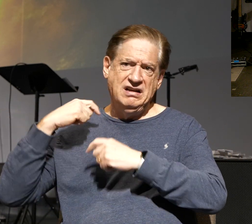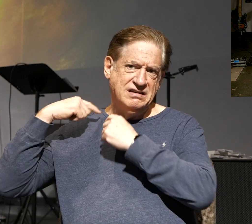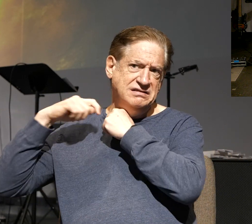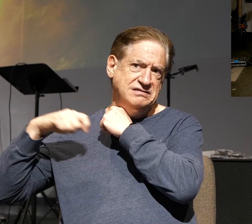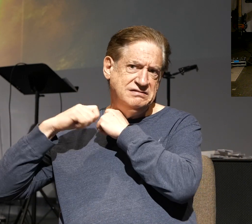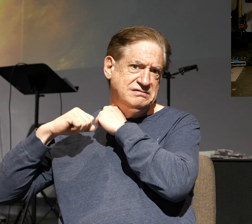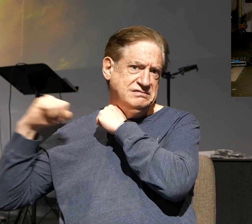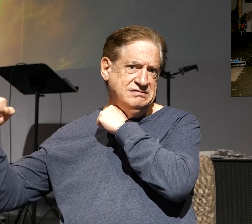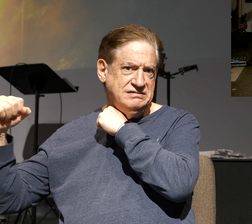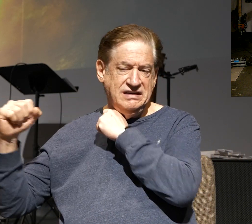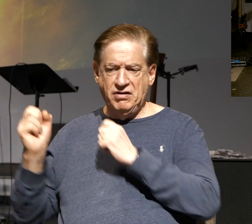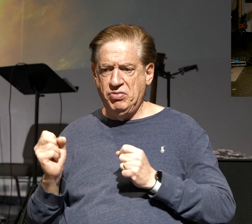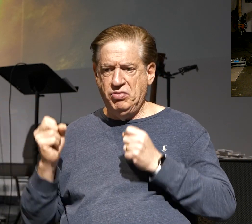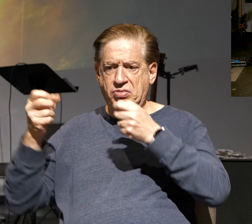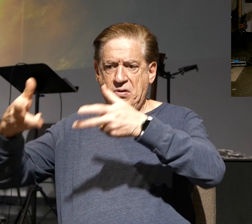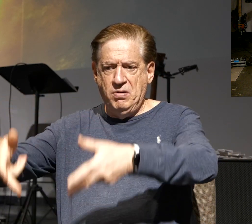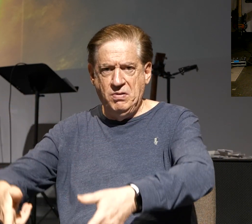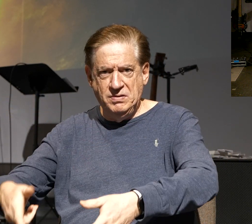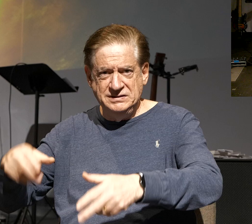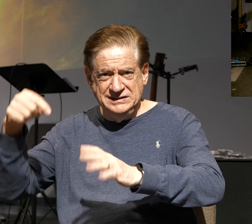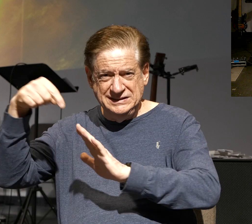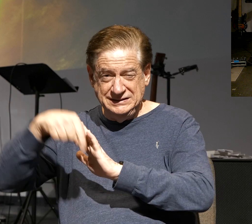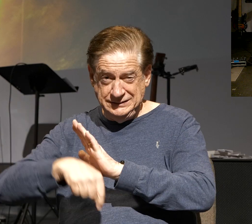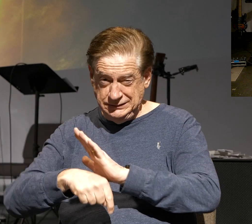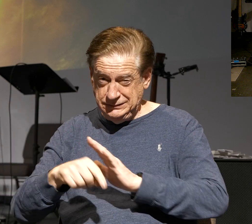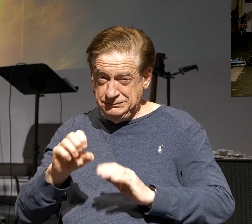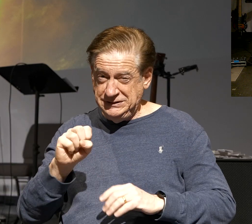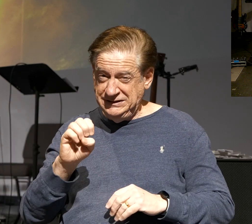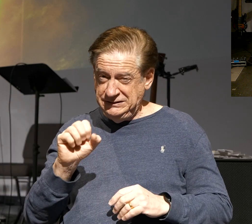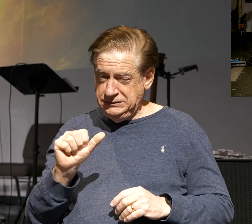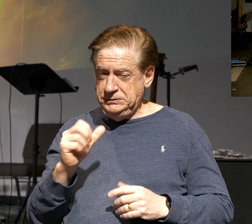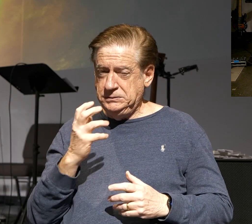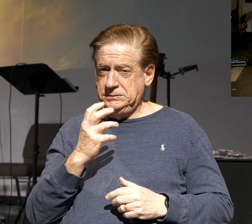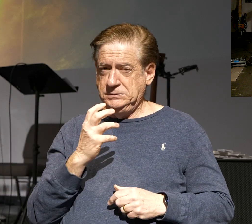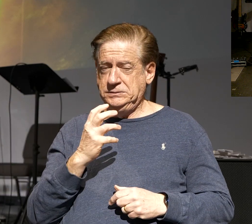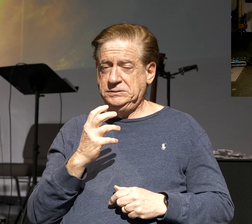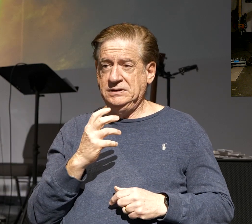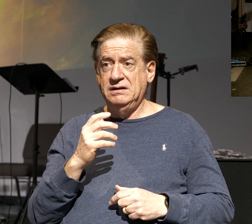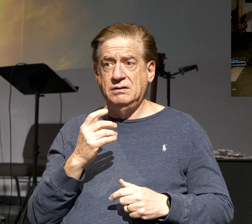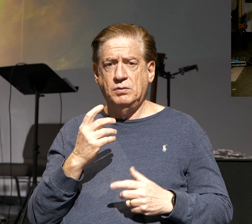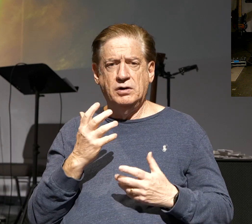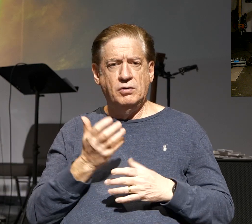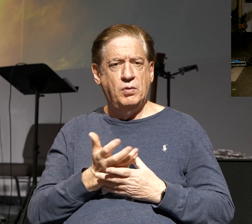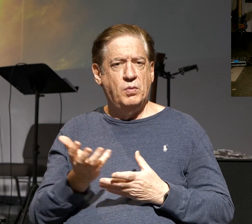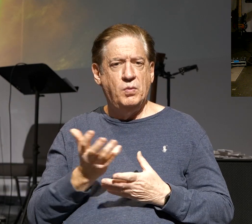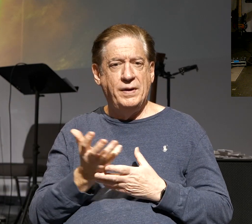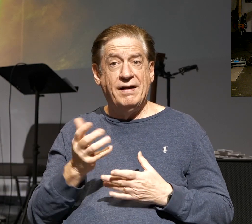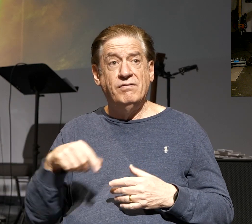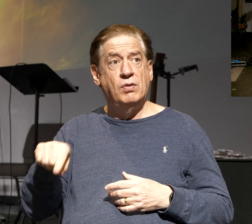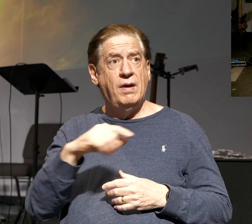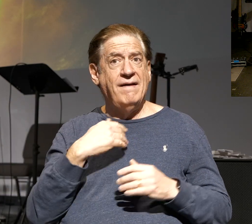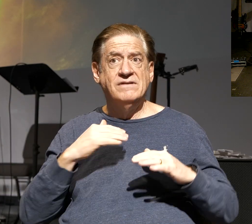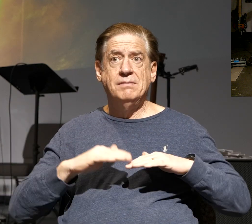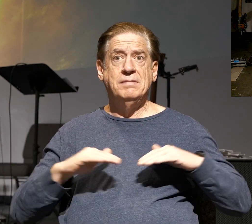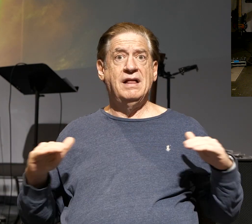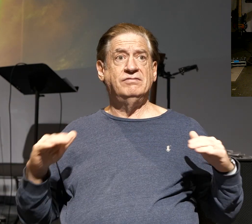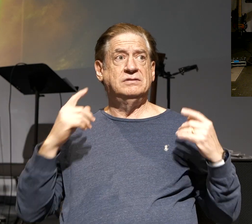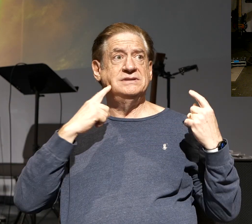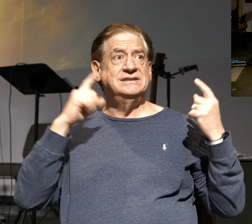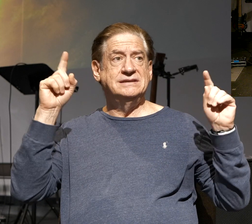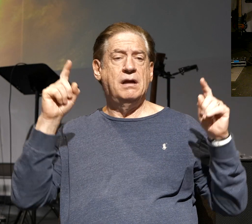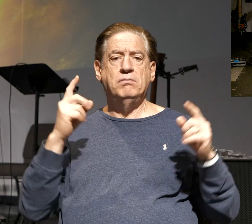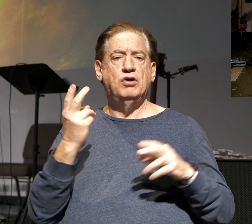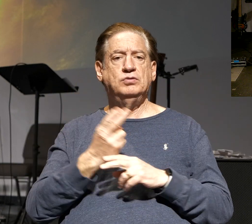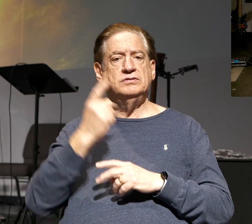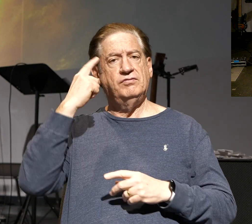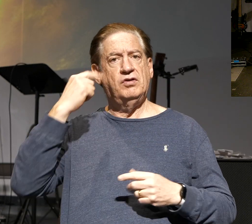and thrown into a deep sea. So, what awaits those who have a platform of success and they're using it for